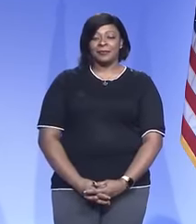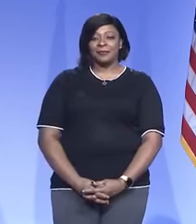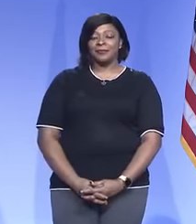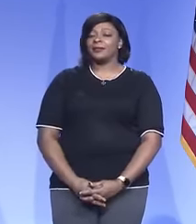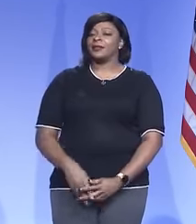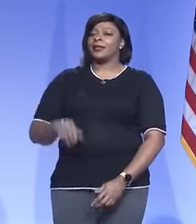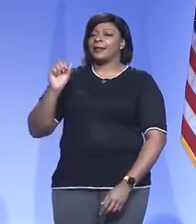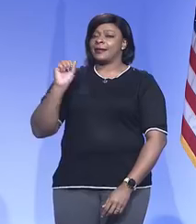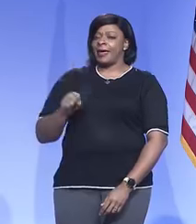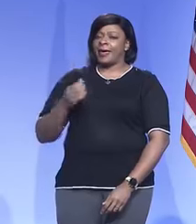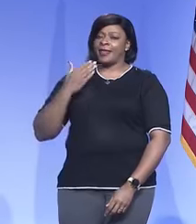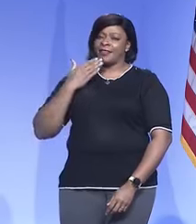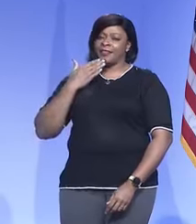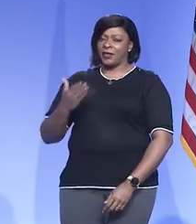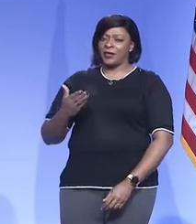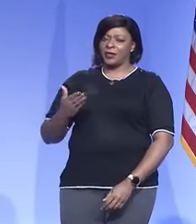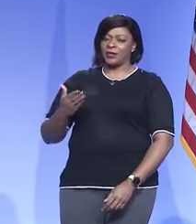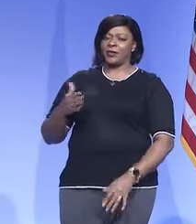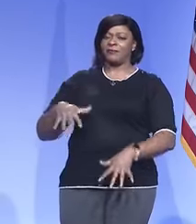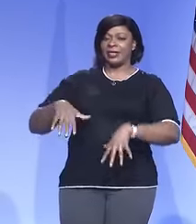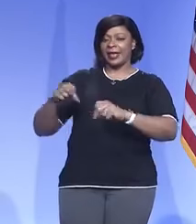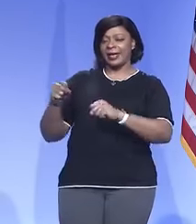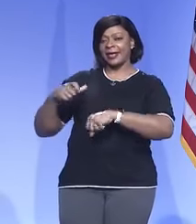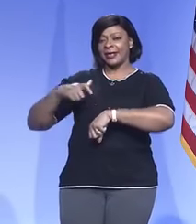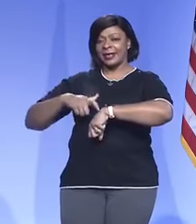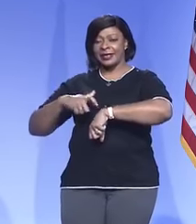Yeah, thank you for taking the time.